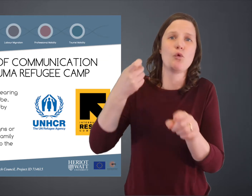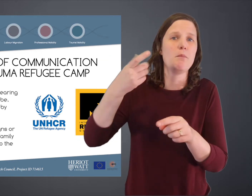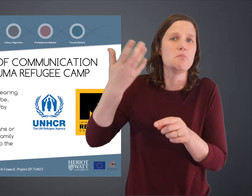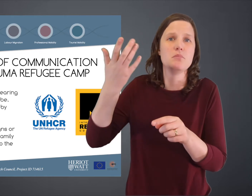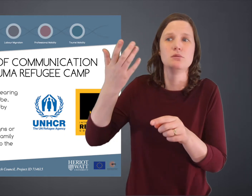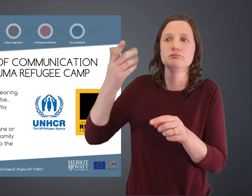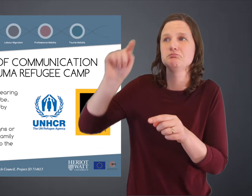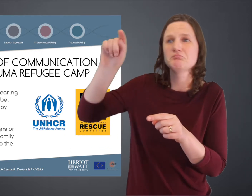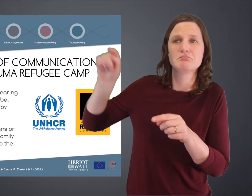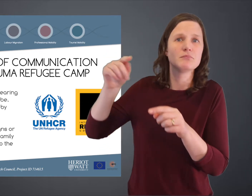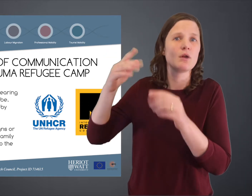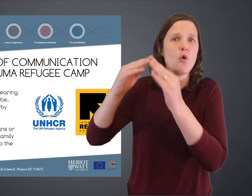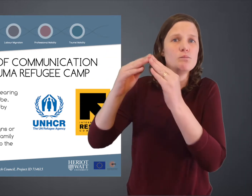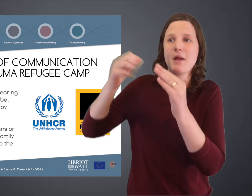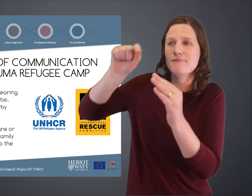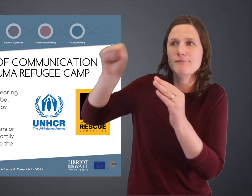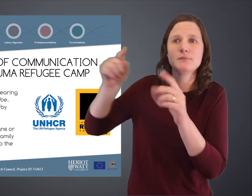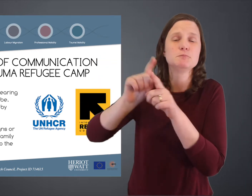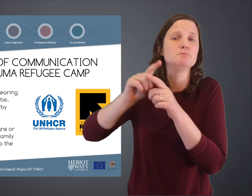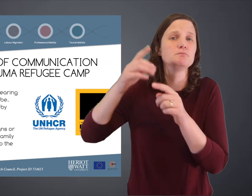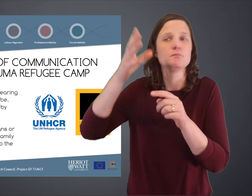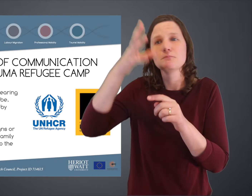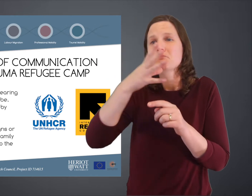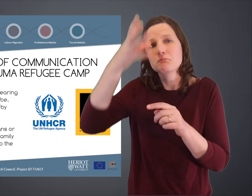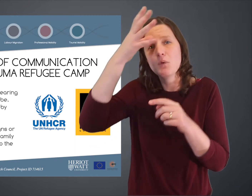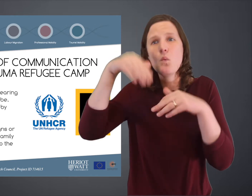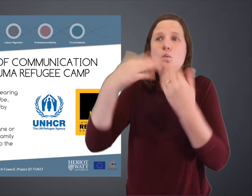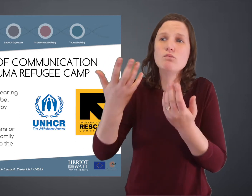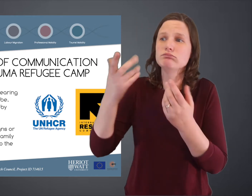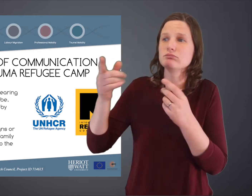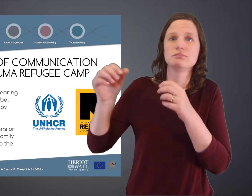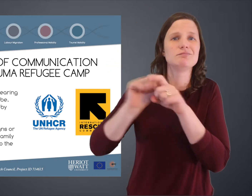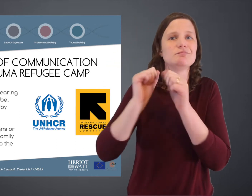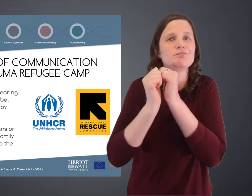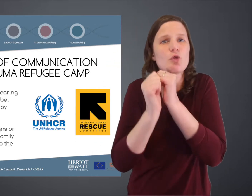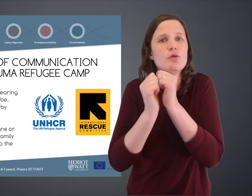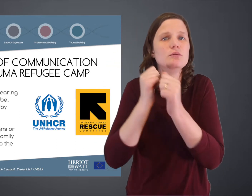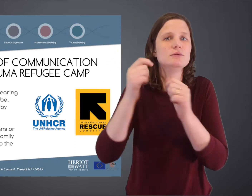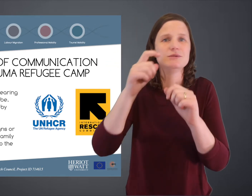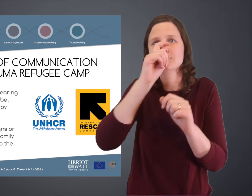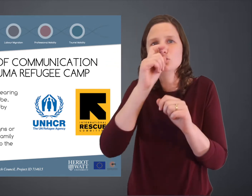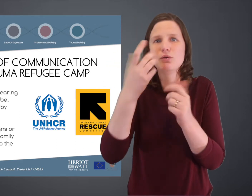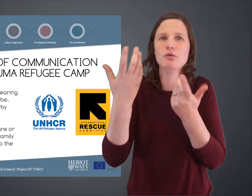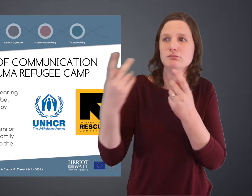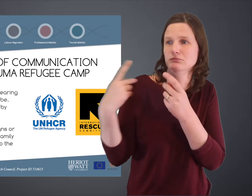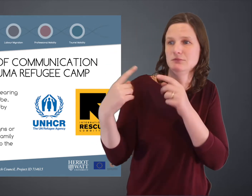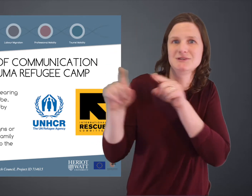family members, for example, to go with them. It could be their parents or a brother or sister